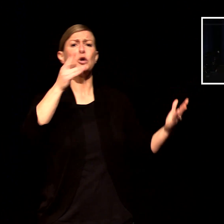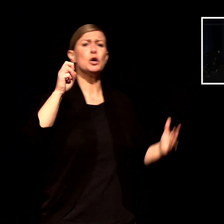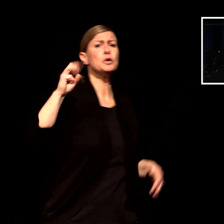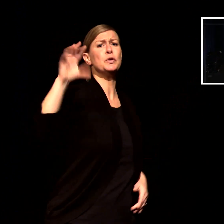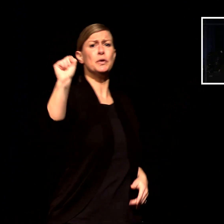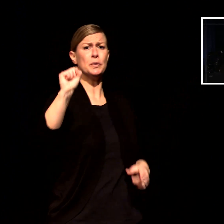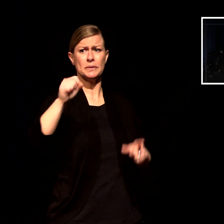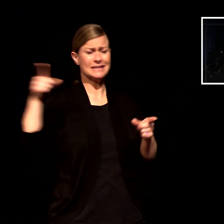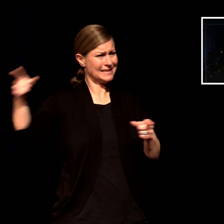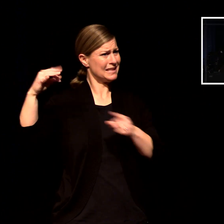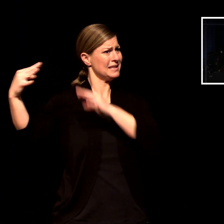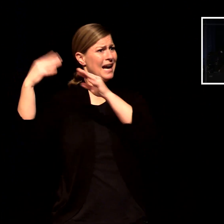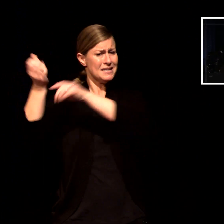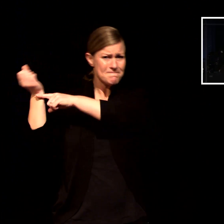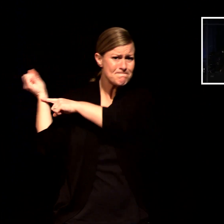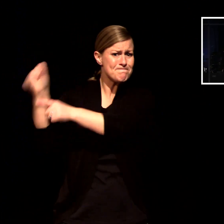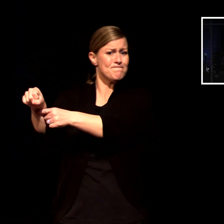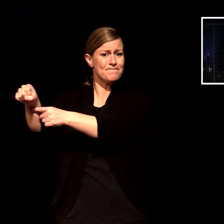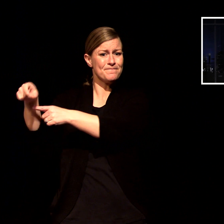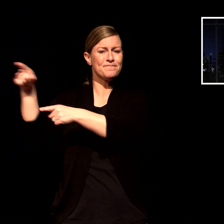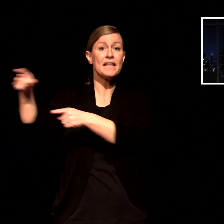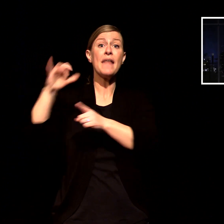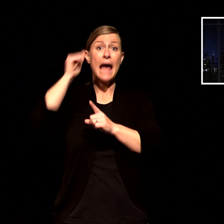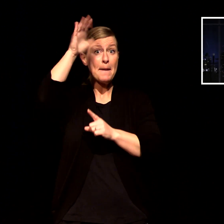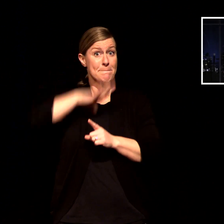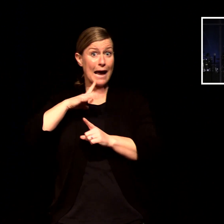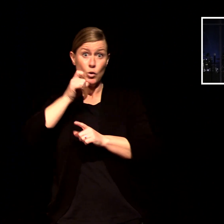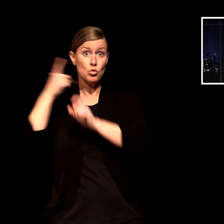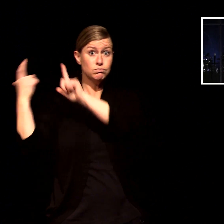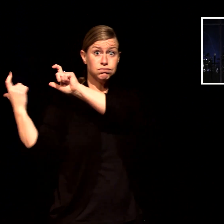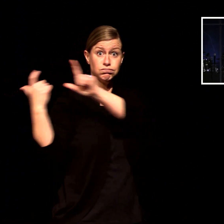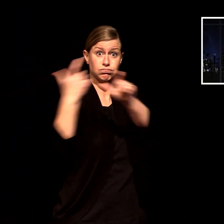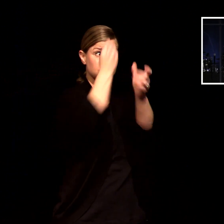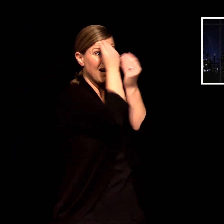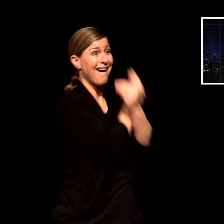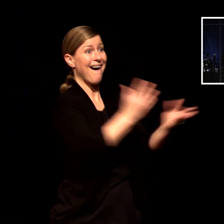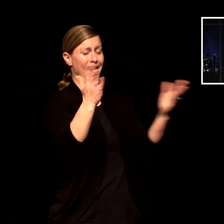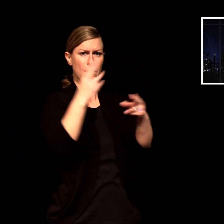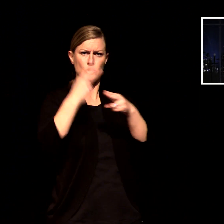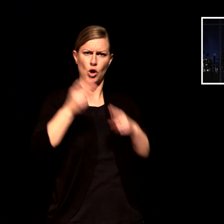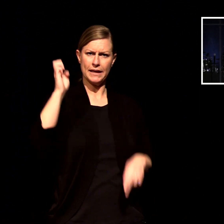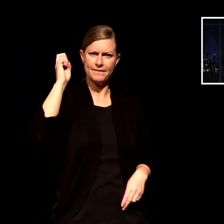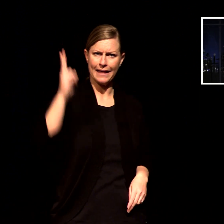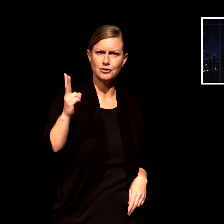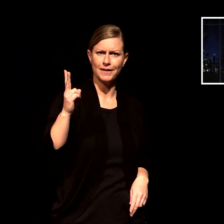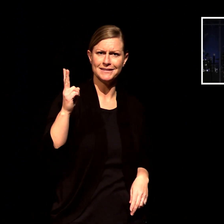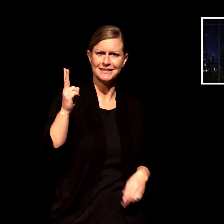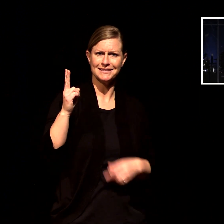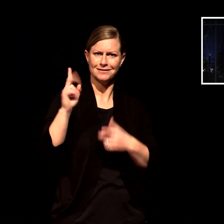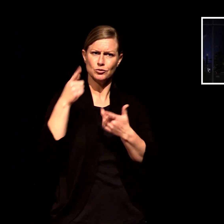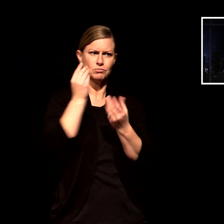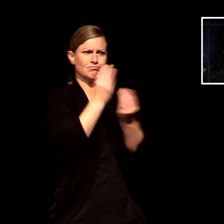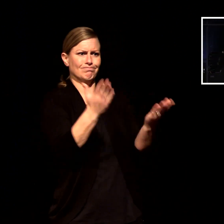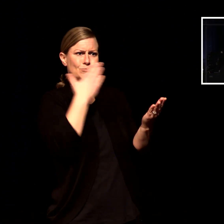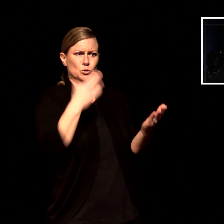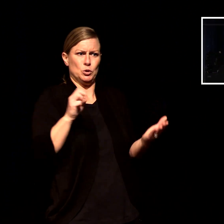a marathon i can't say but i might have had a similar thing but isn't that a beautiful message the battle